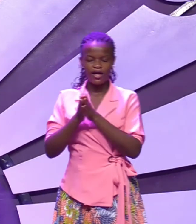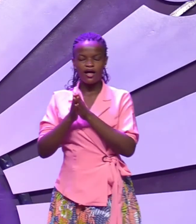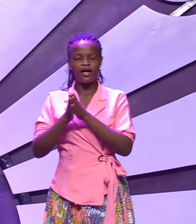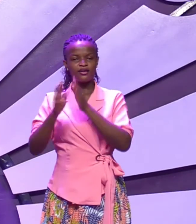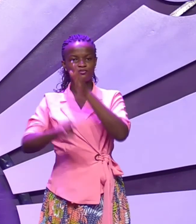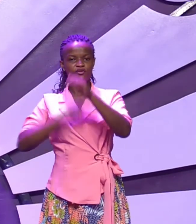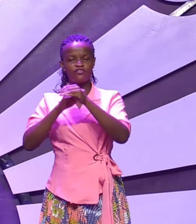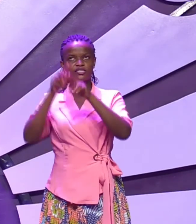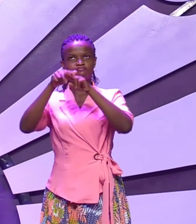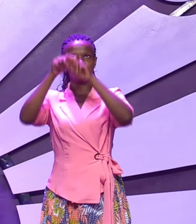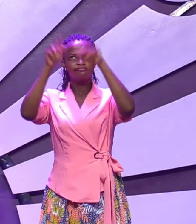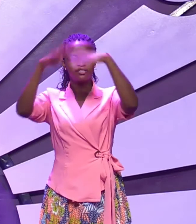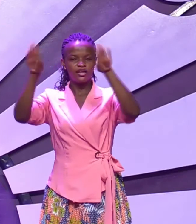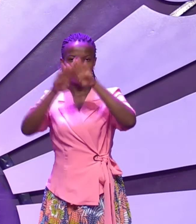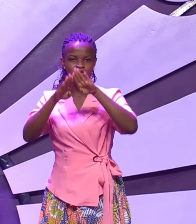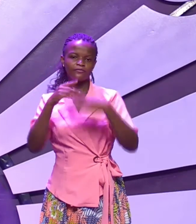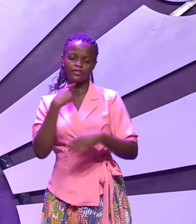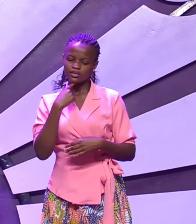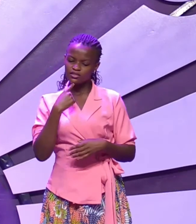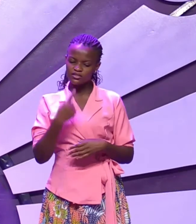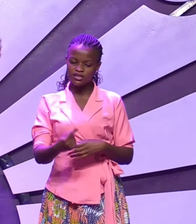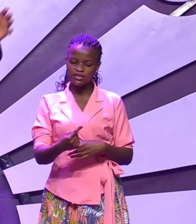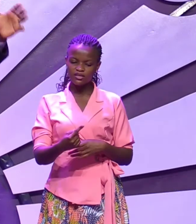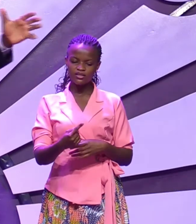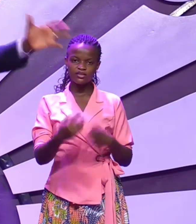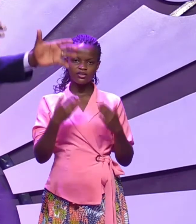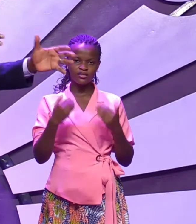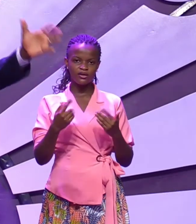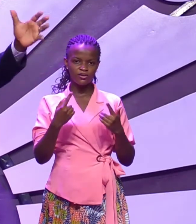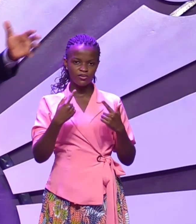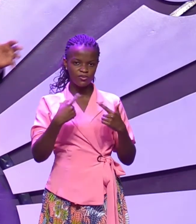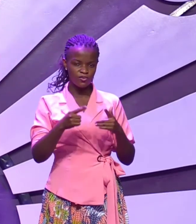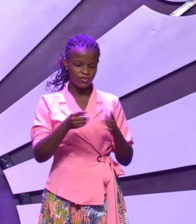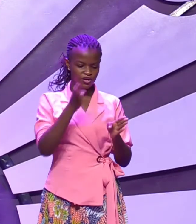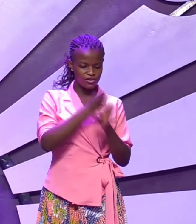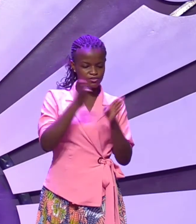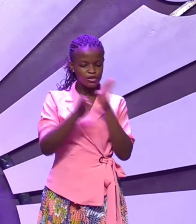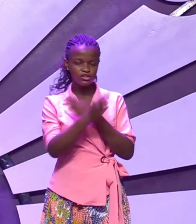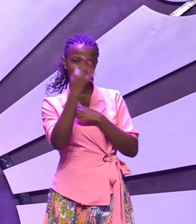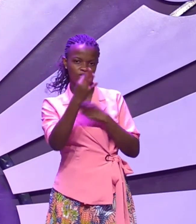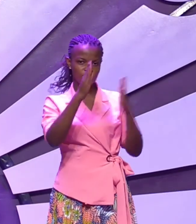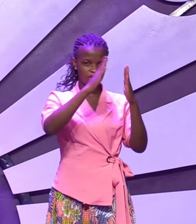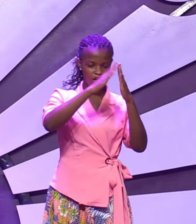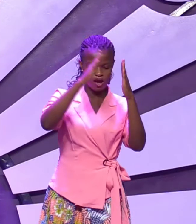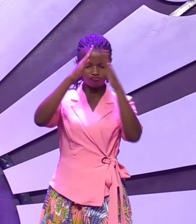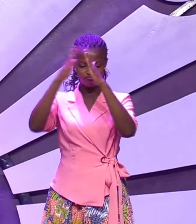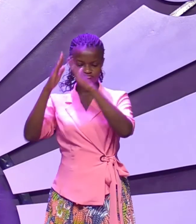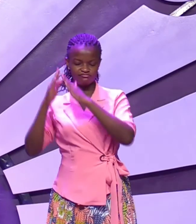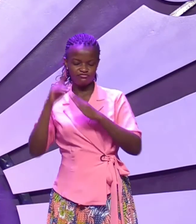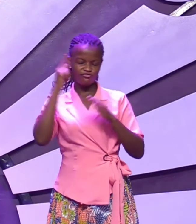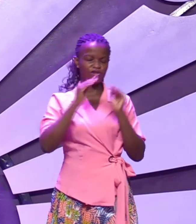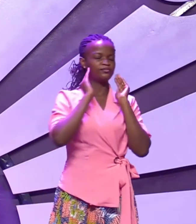and they said let's build three houses one for you one for Elijah one for Moses